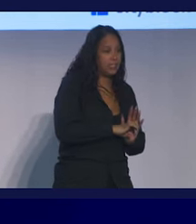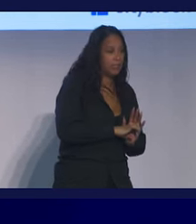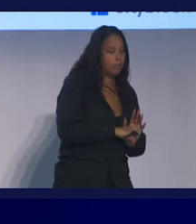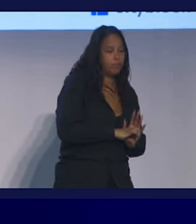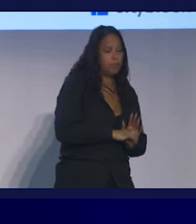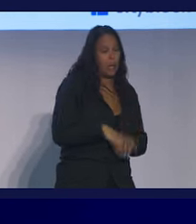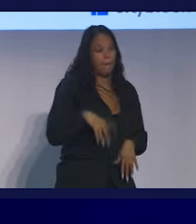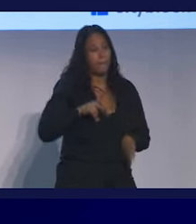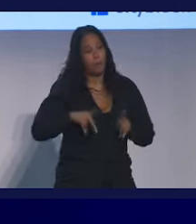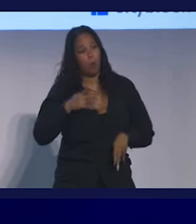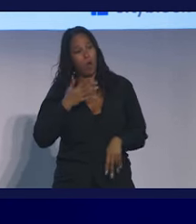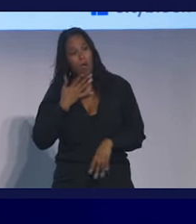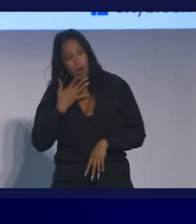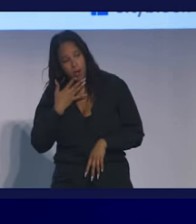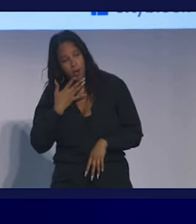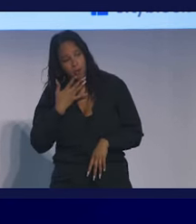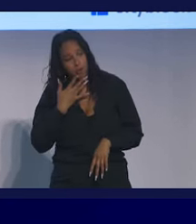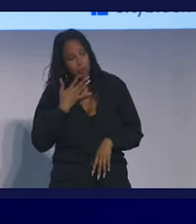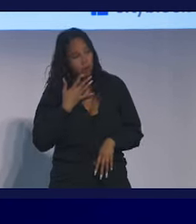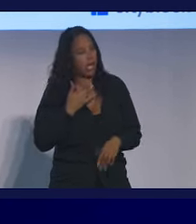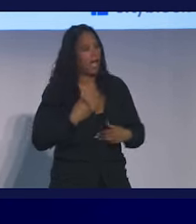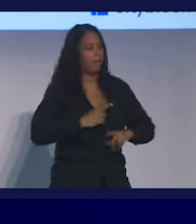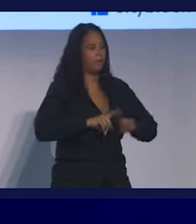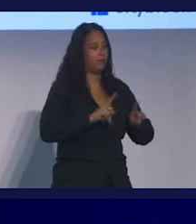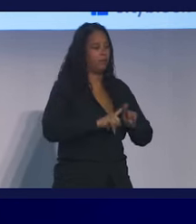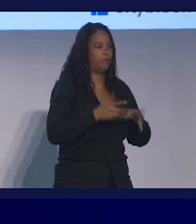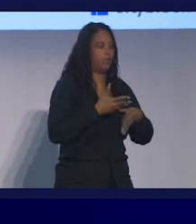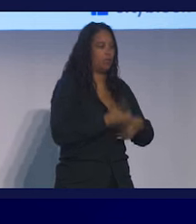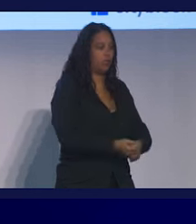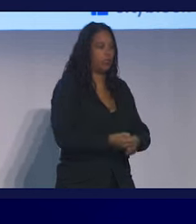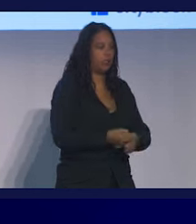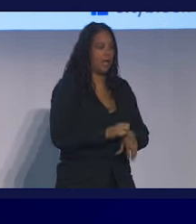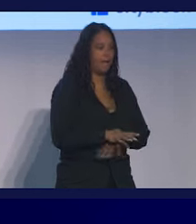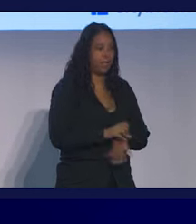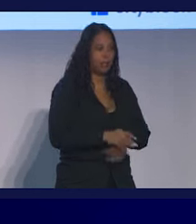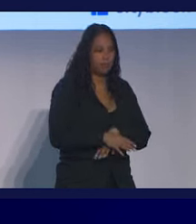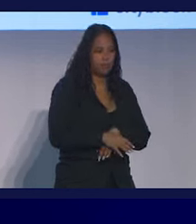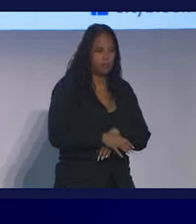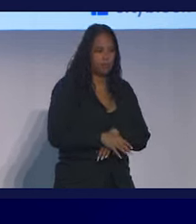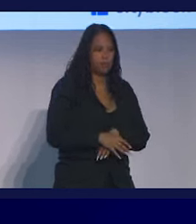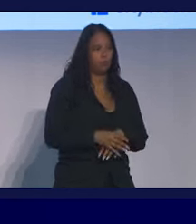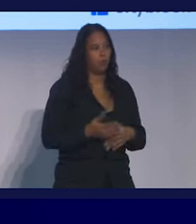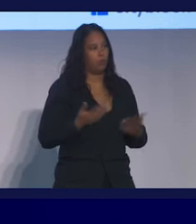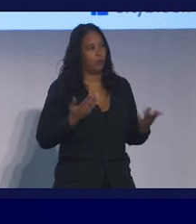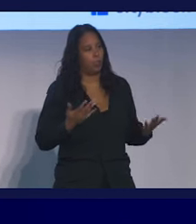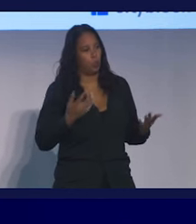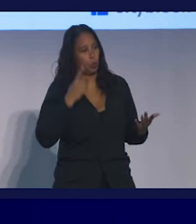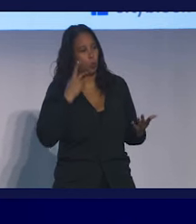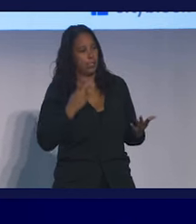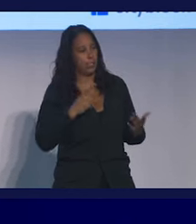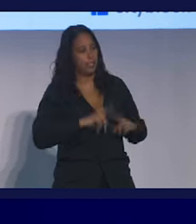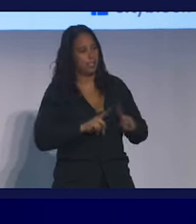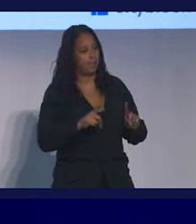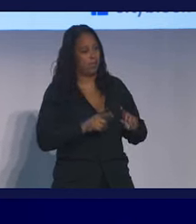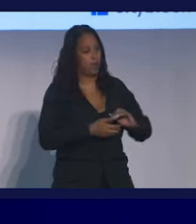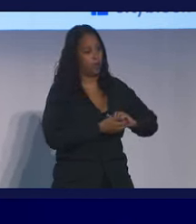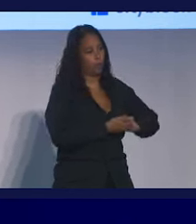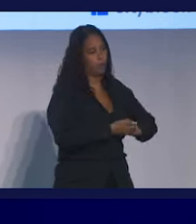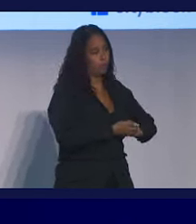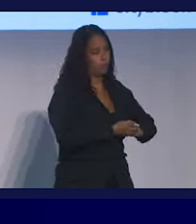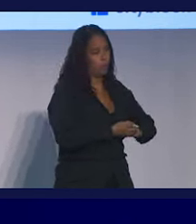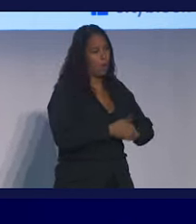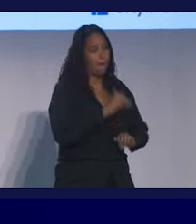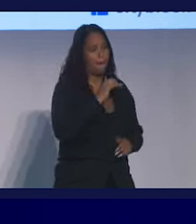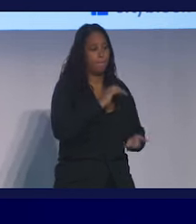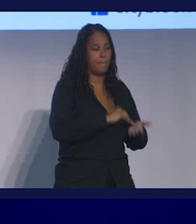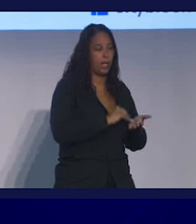trust with their providers. And we've actually been able to see a correlation between medical errors, health outcomes,